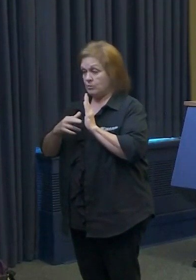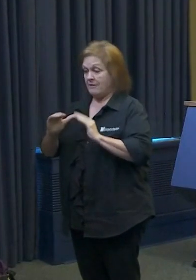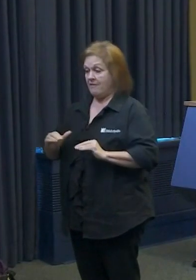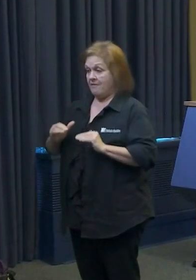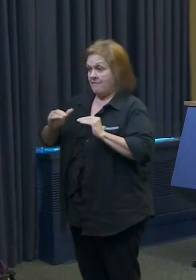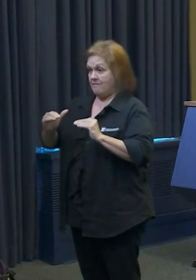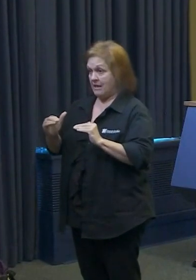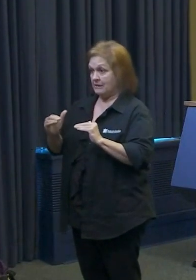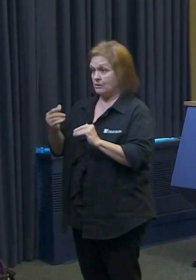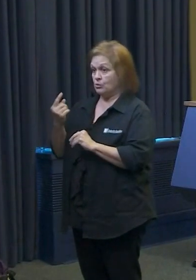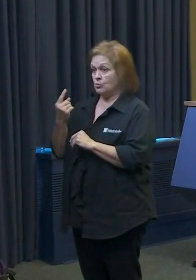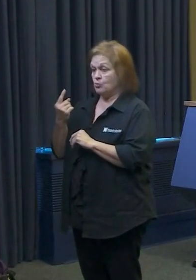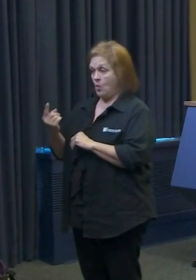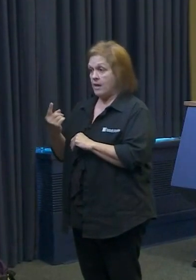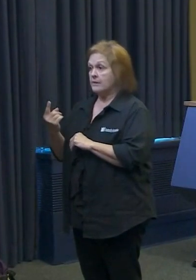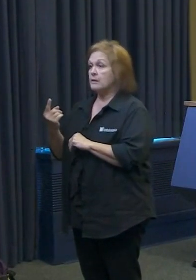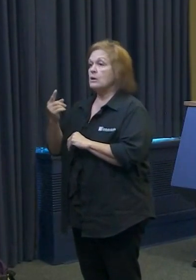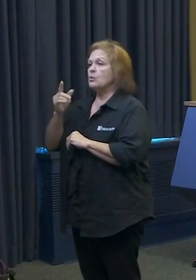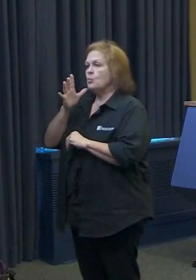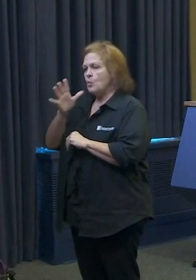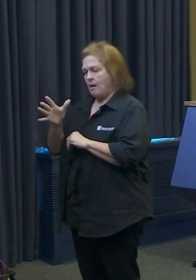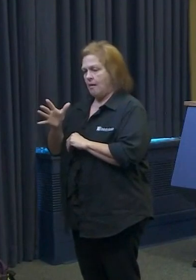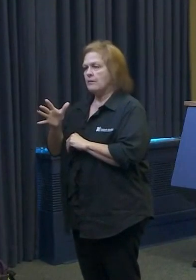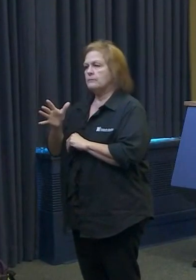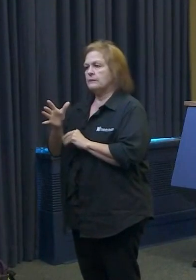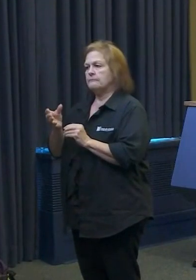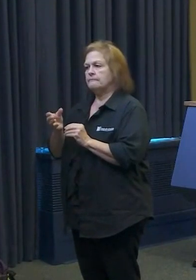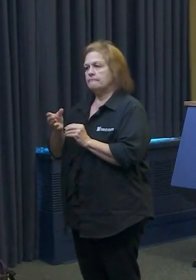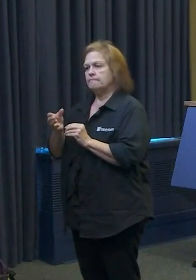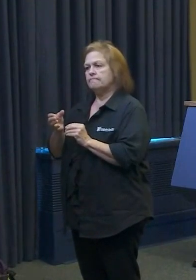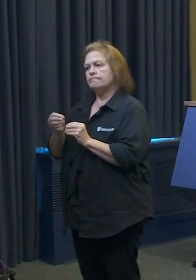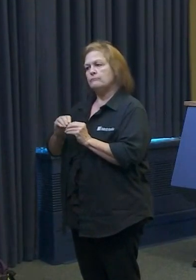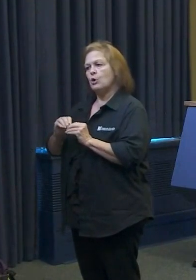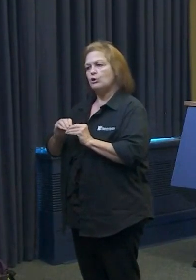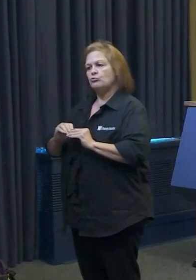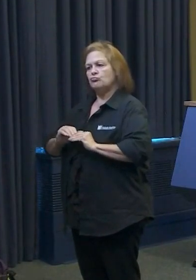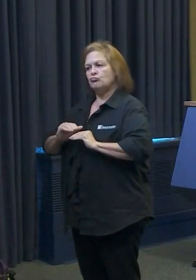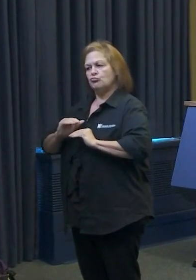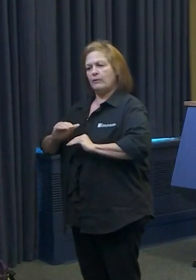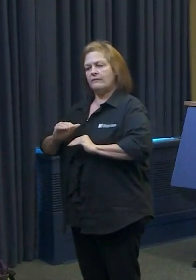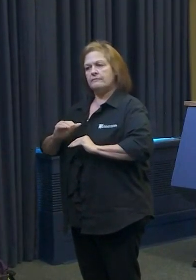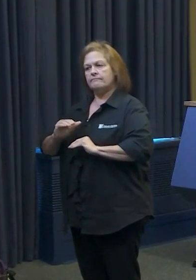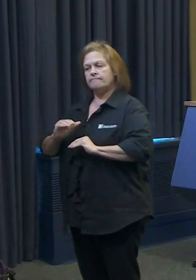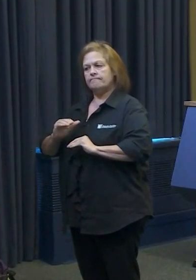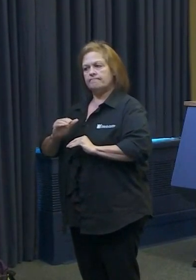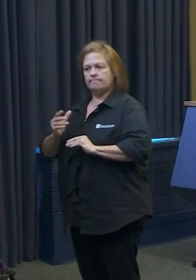some instances will be more restrictive. We can prepare for that.